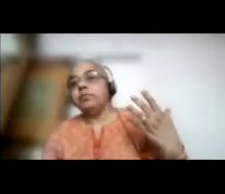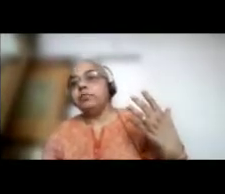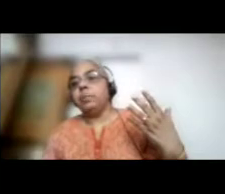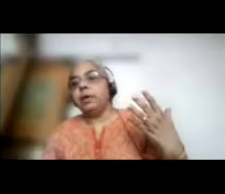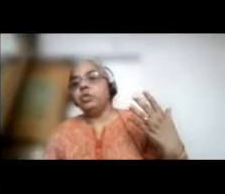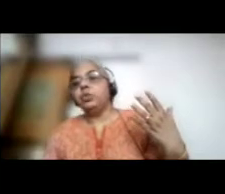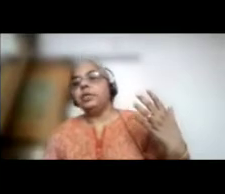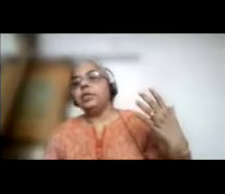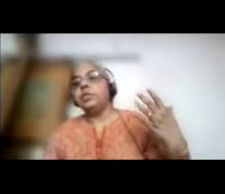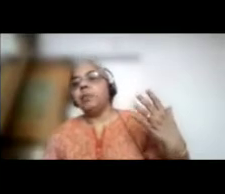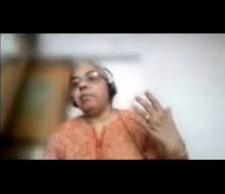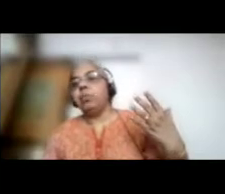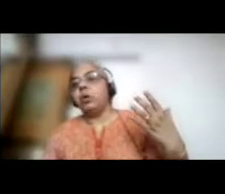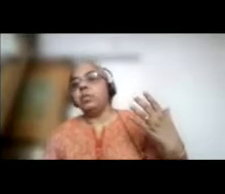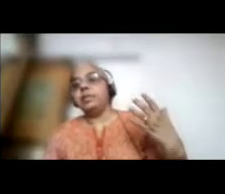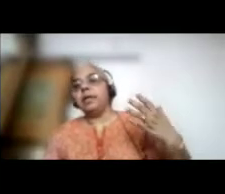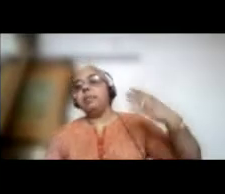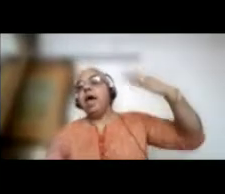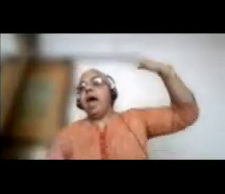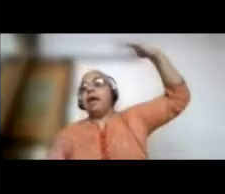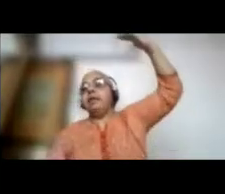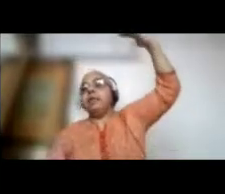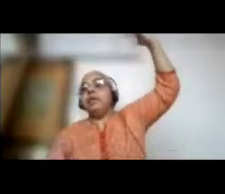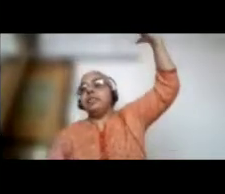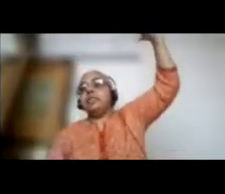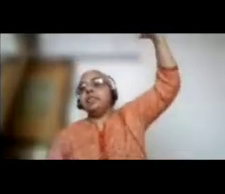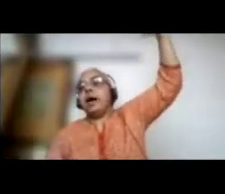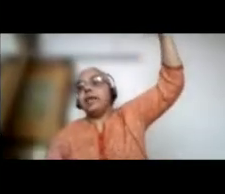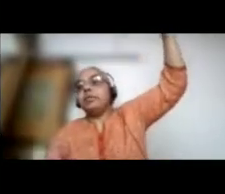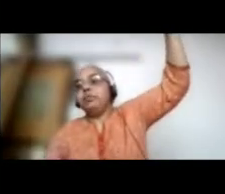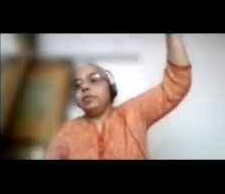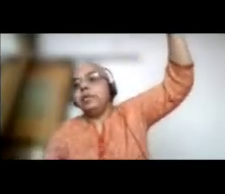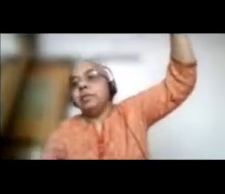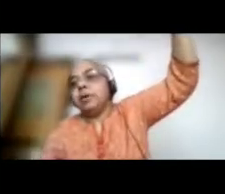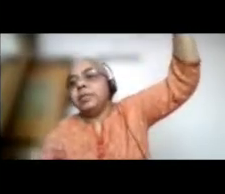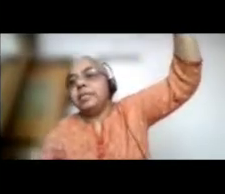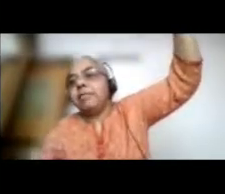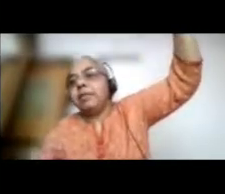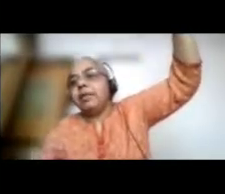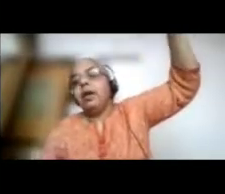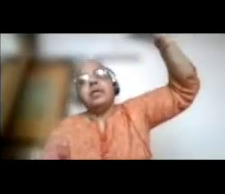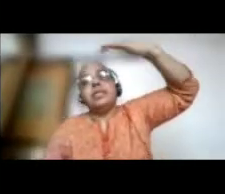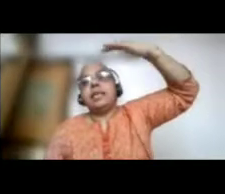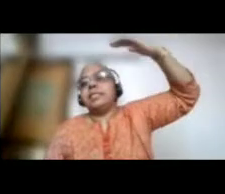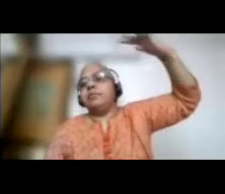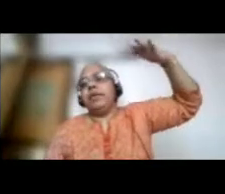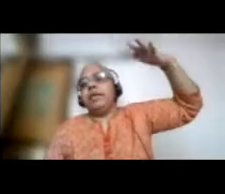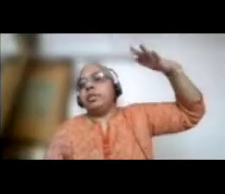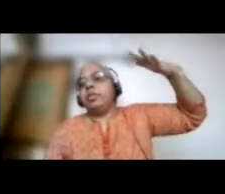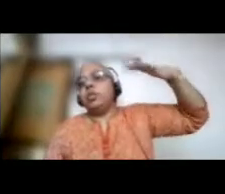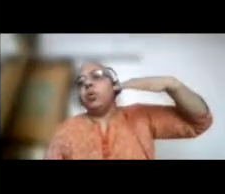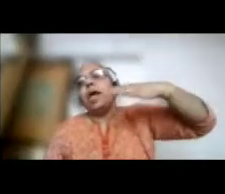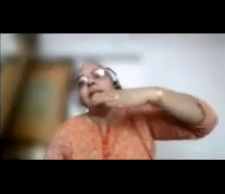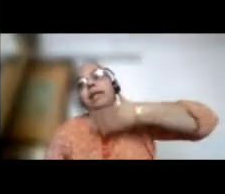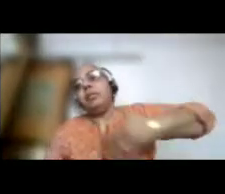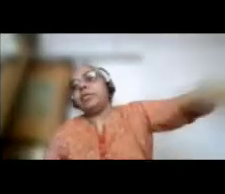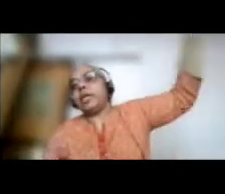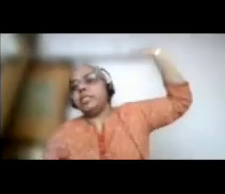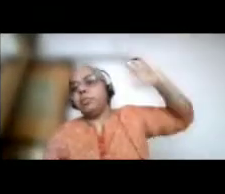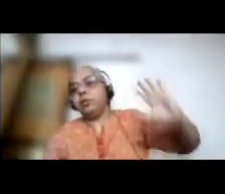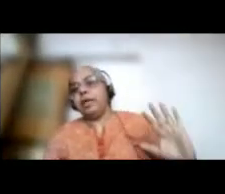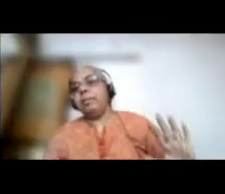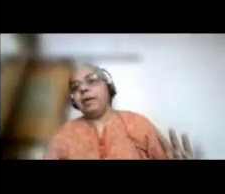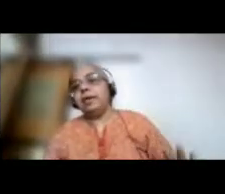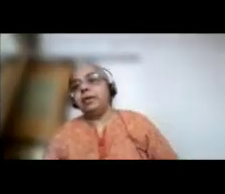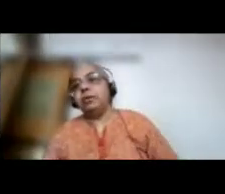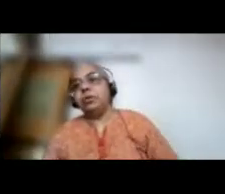us for about two years where we water them, and it reaches a height of nearly about seven, six feet and so. And then we